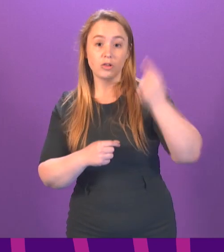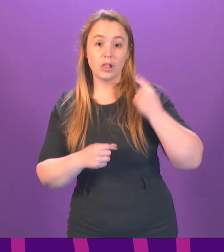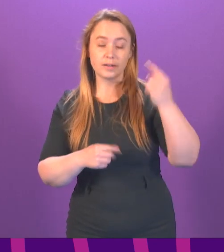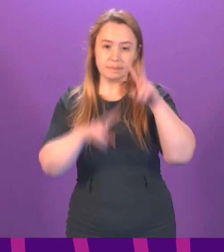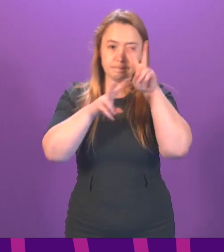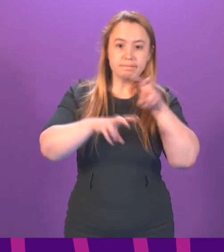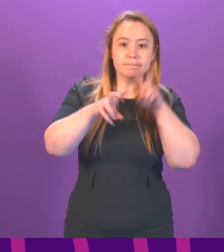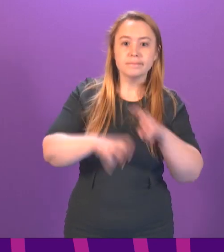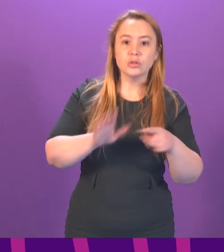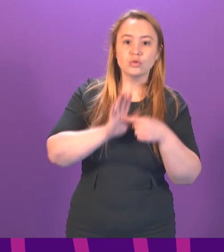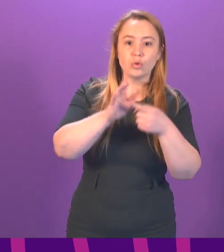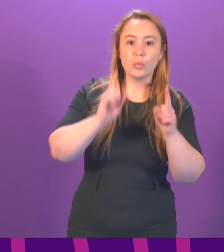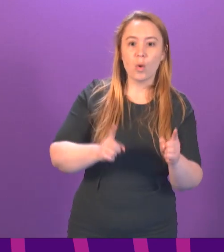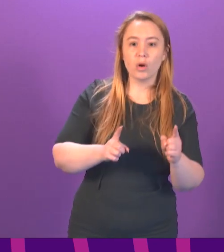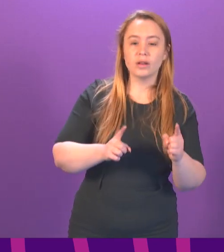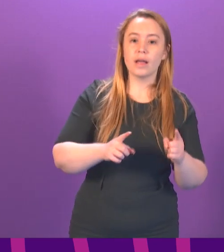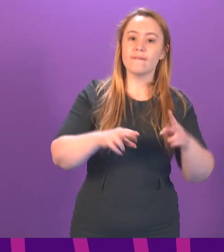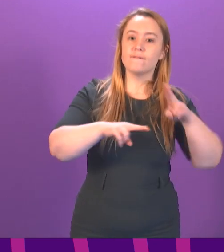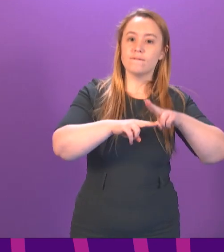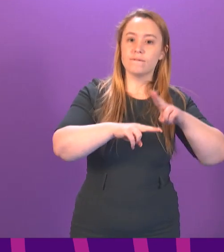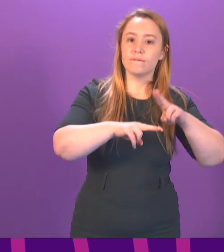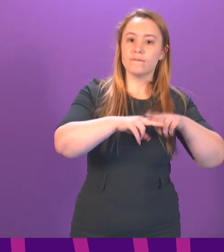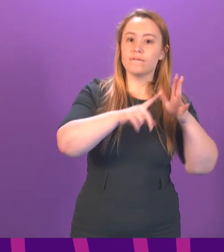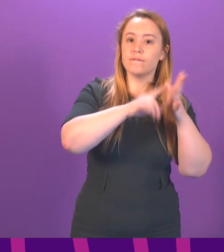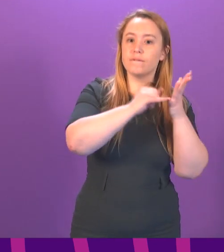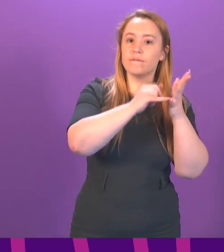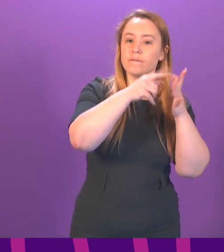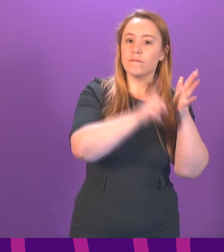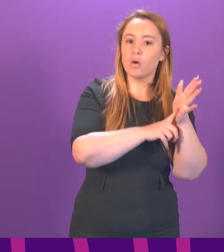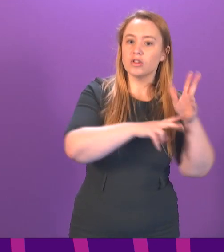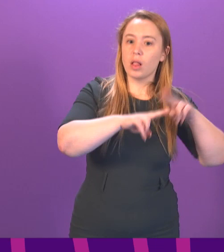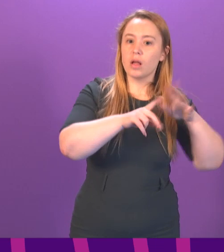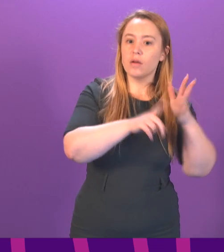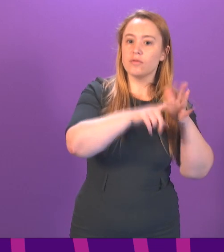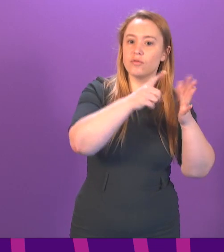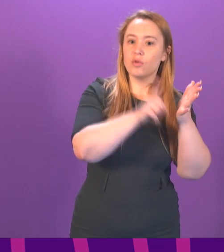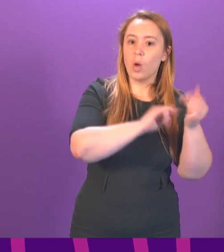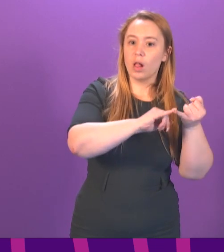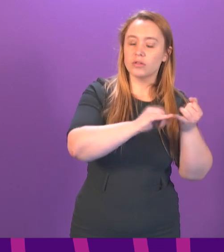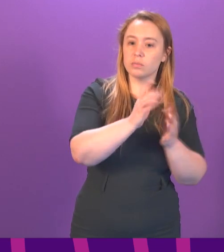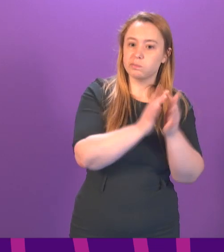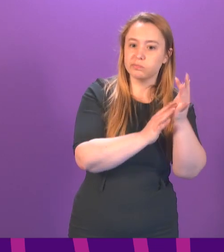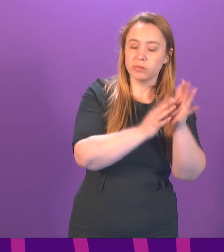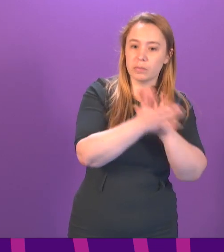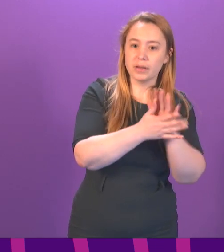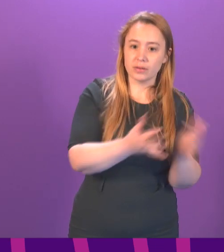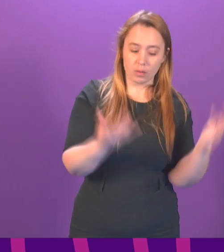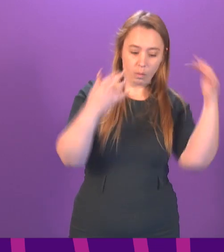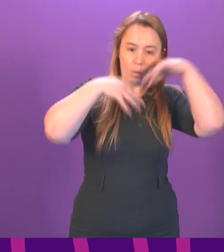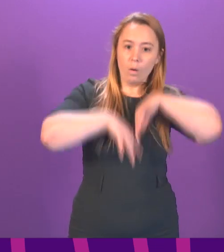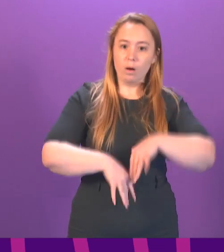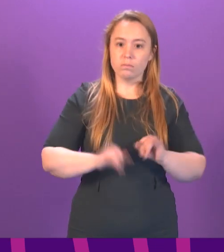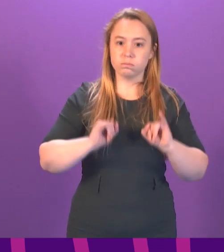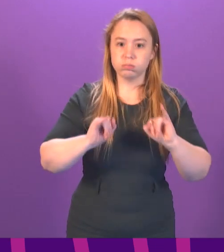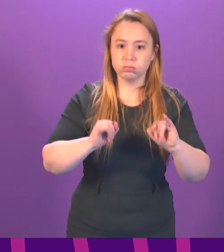fine particles from burning fossil fuels are responsible for up to one in six deaths in the UK pre-COVID-19. This is in addition to a